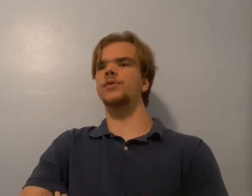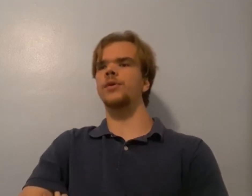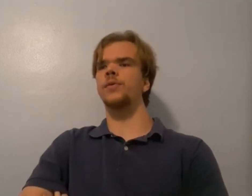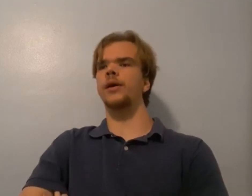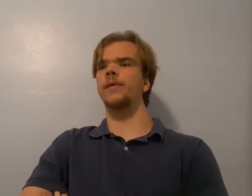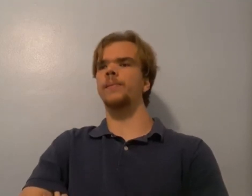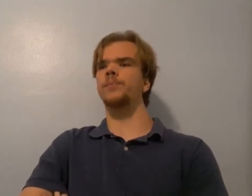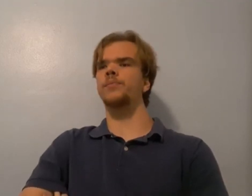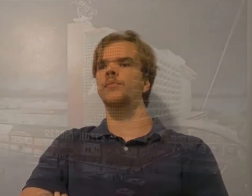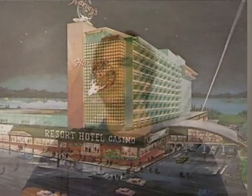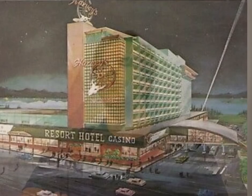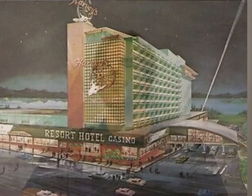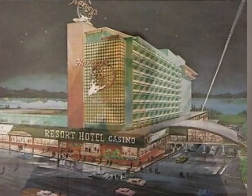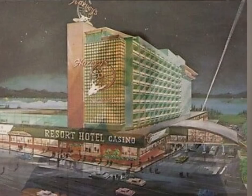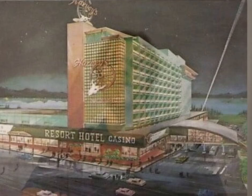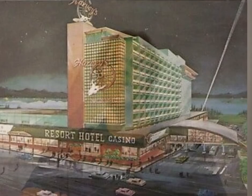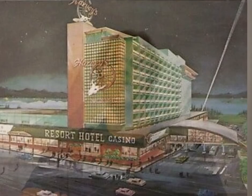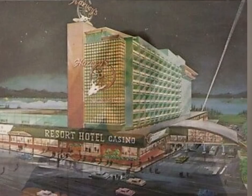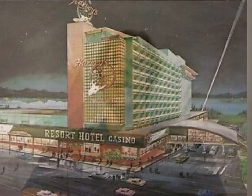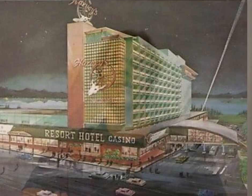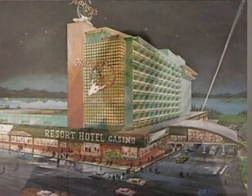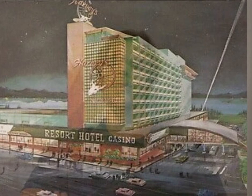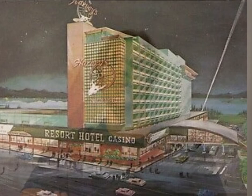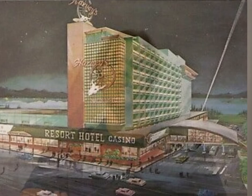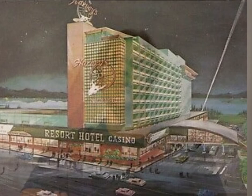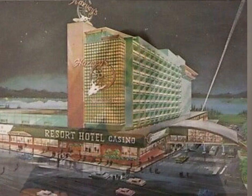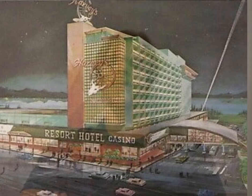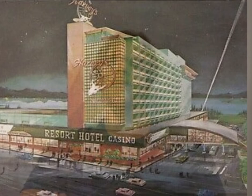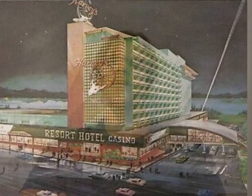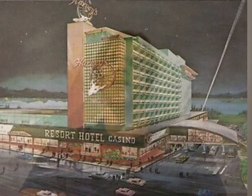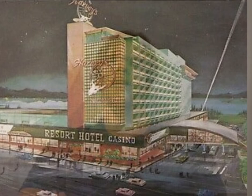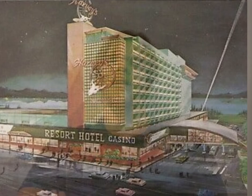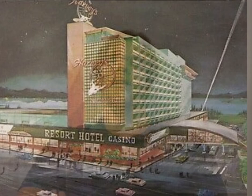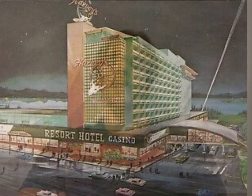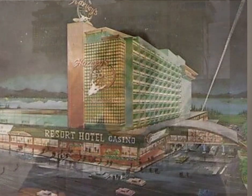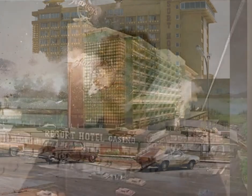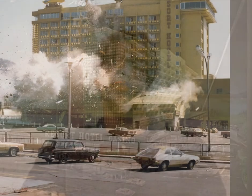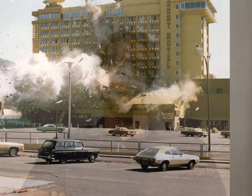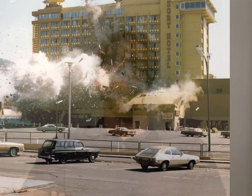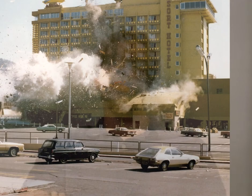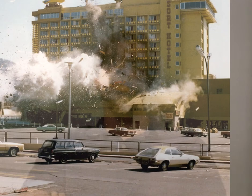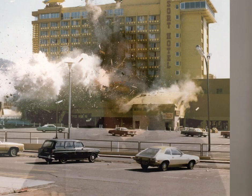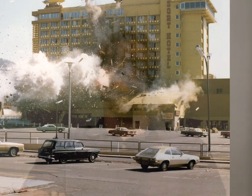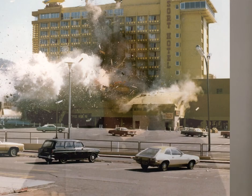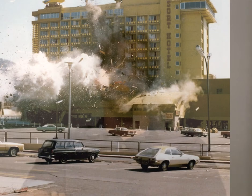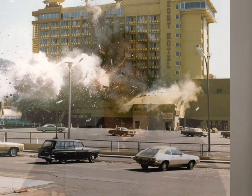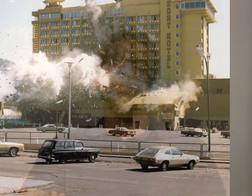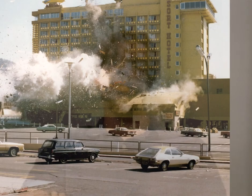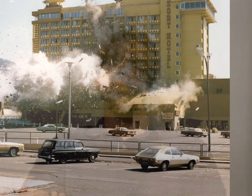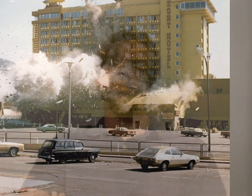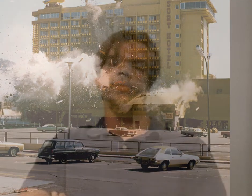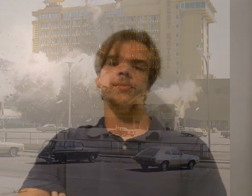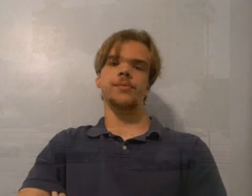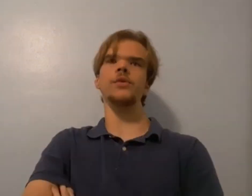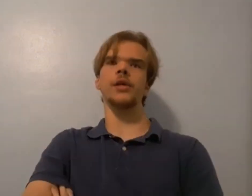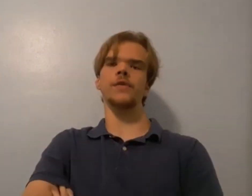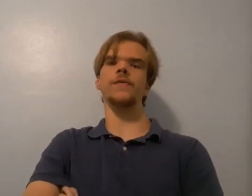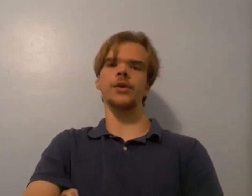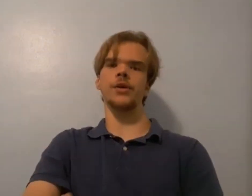also, um, well, Harvey's Wagon Wheel Casino. Yes, the same one that got bombed in the 80s. He was there for